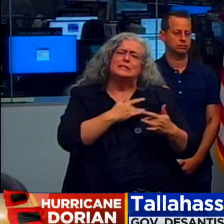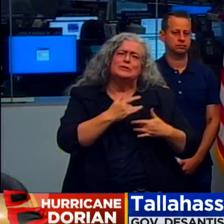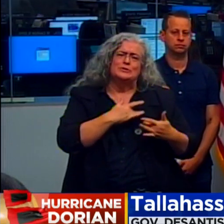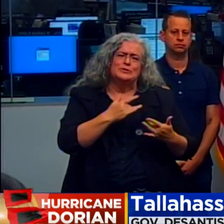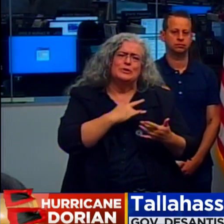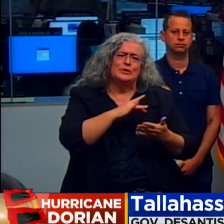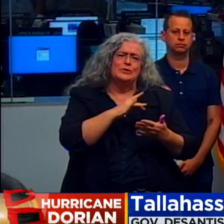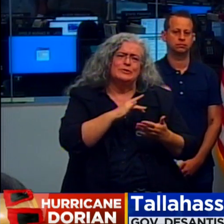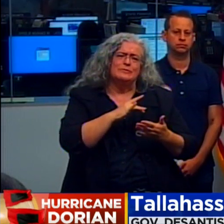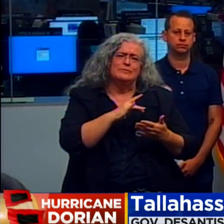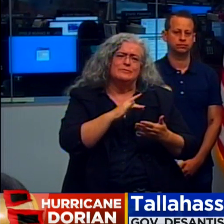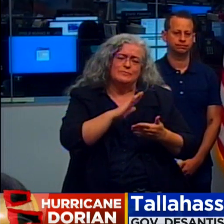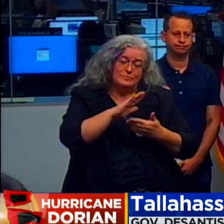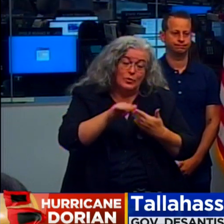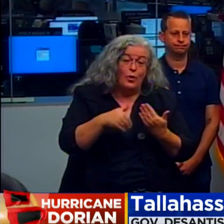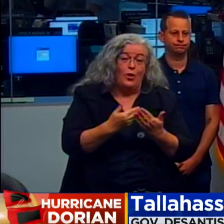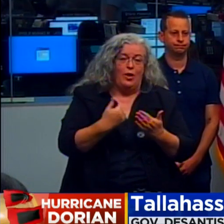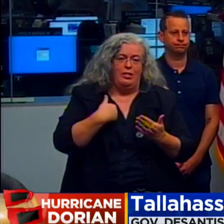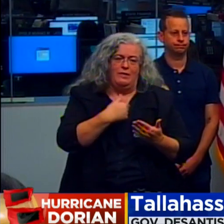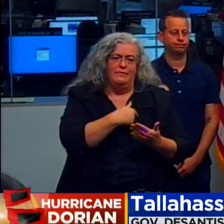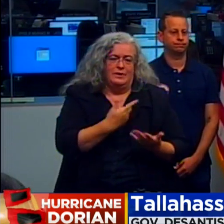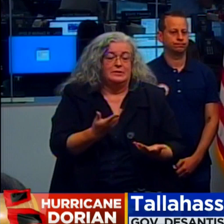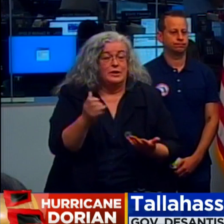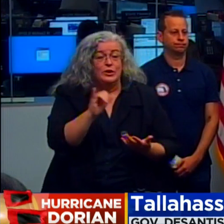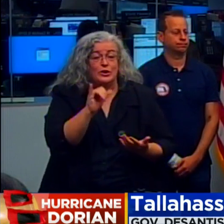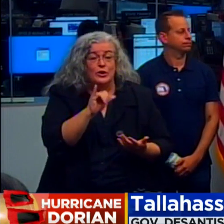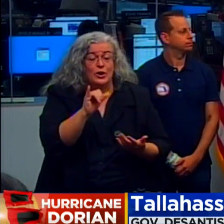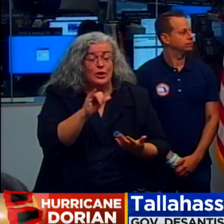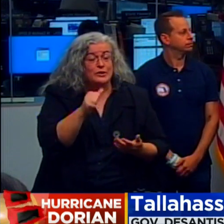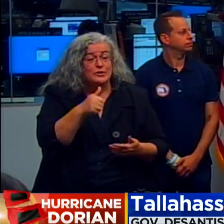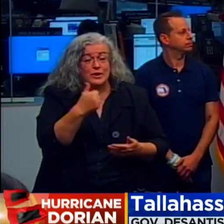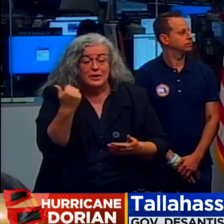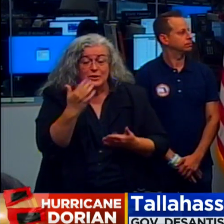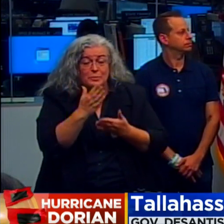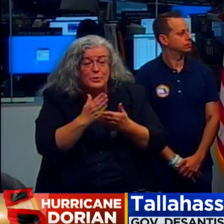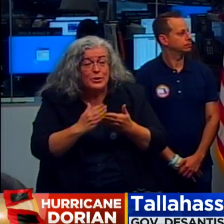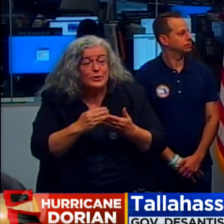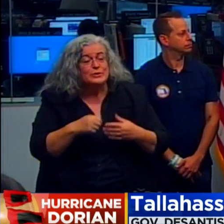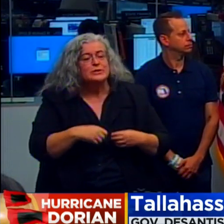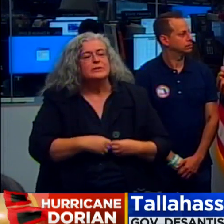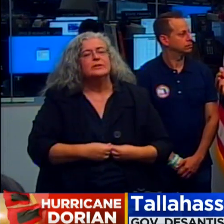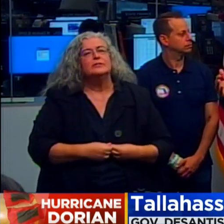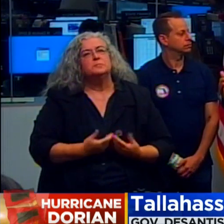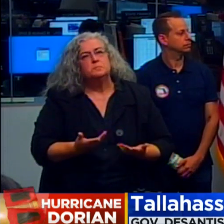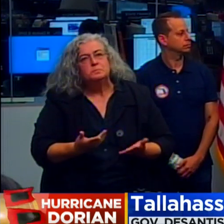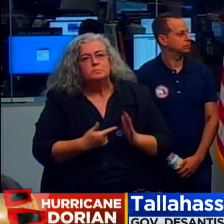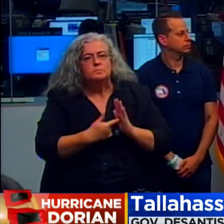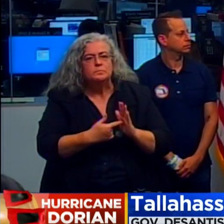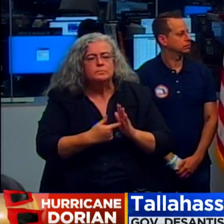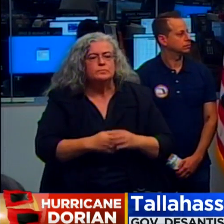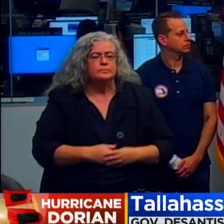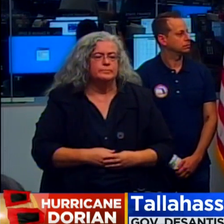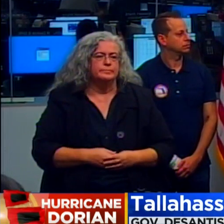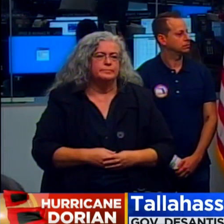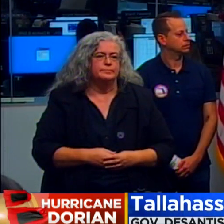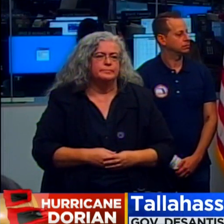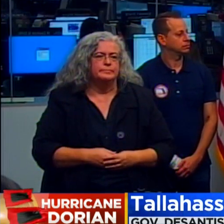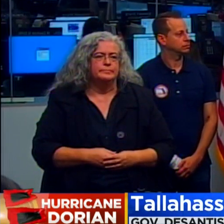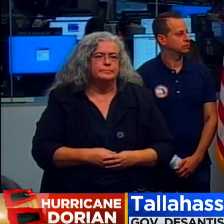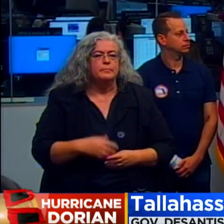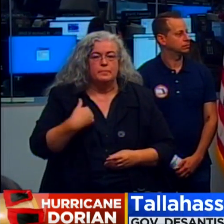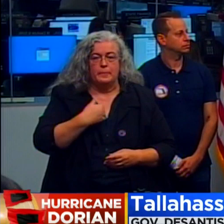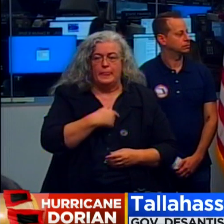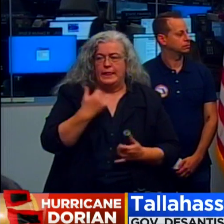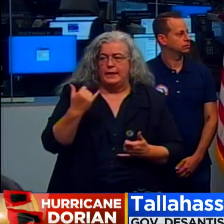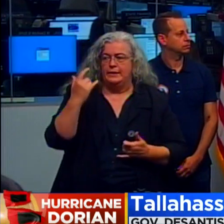us. And think that's been a concern for us from the beginning. And there are also other parts. I mean, if you look at, you know, we were, when our briefing